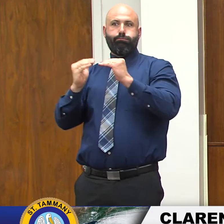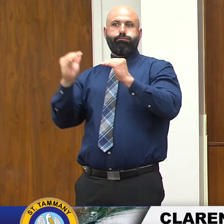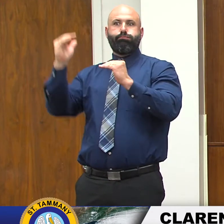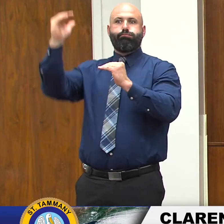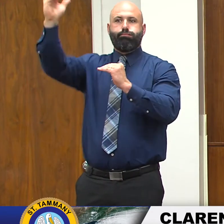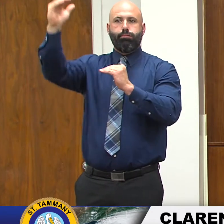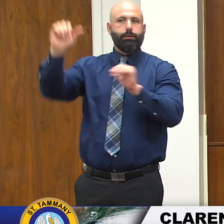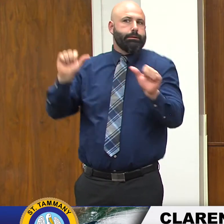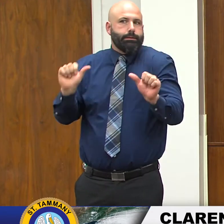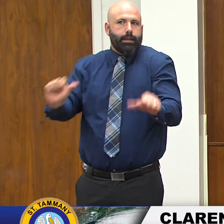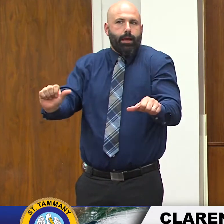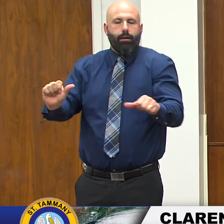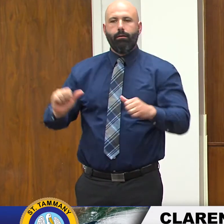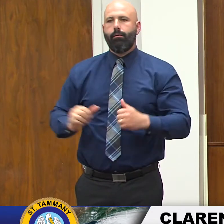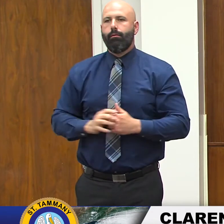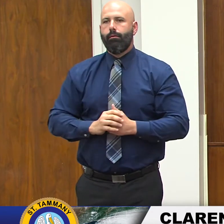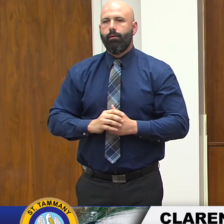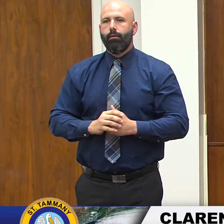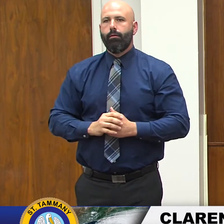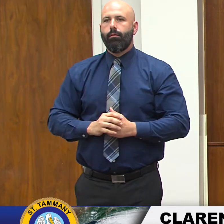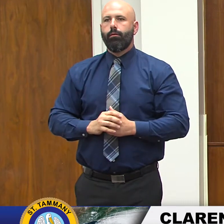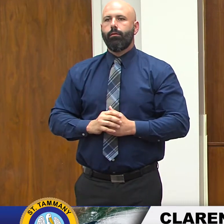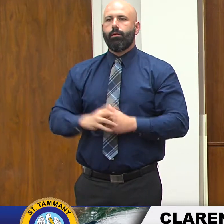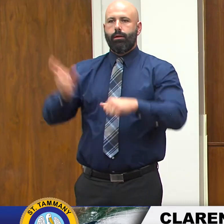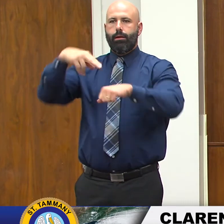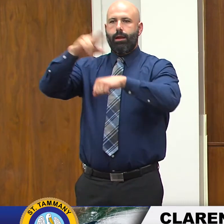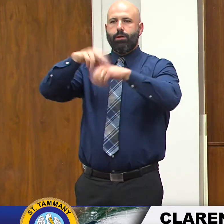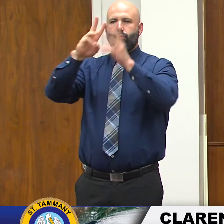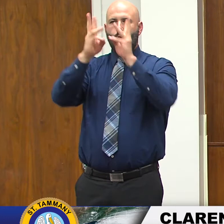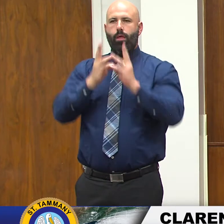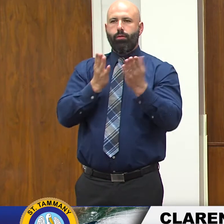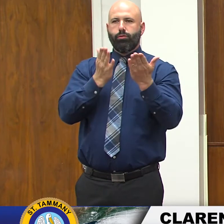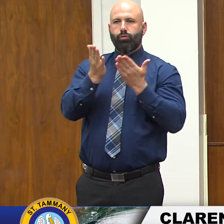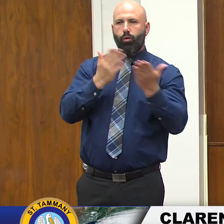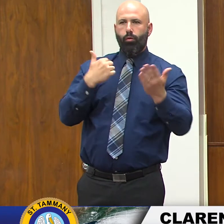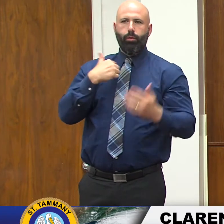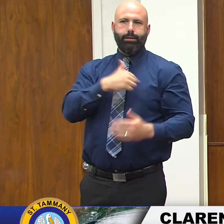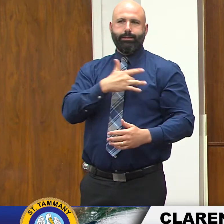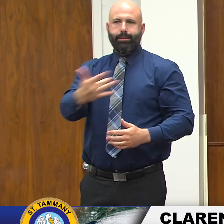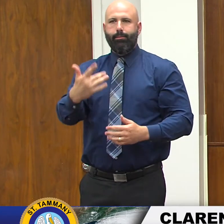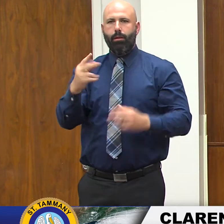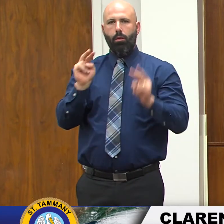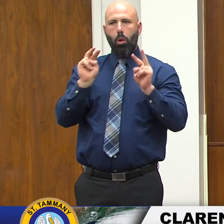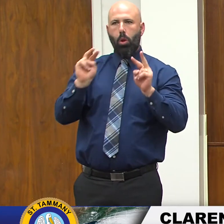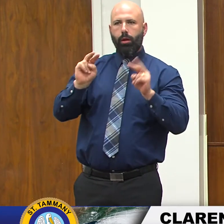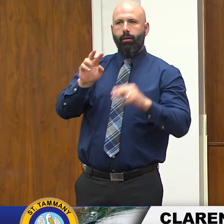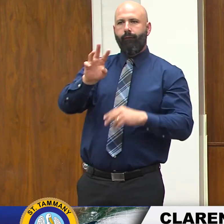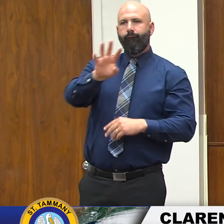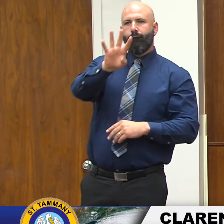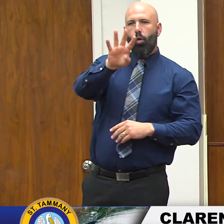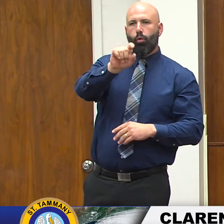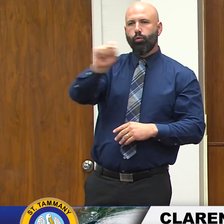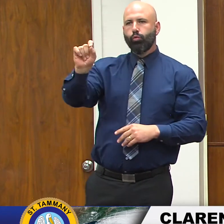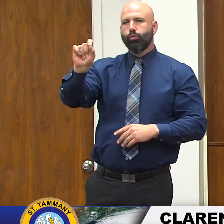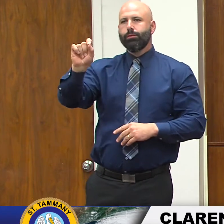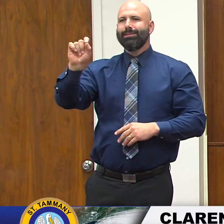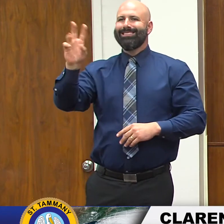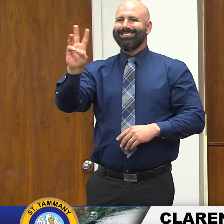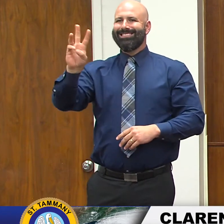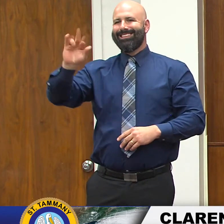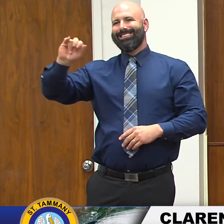we know that hey from the National Weather Service that we're looking at anywhere from four to six inches of rain on the